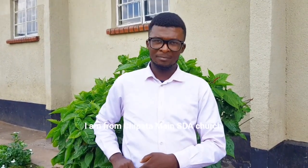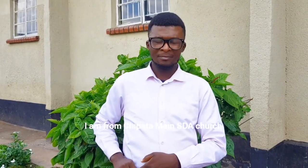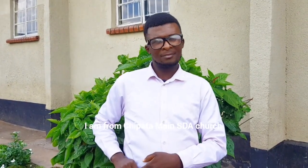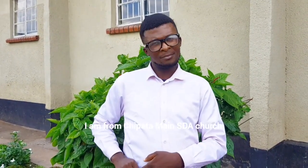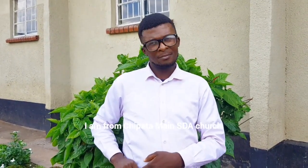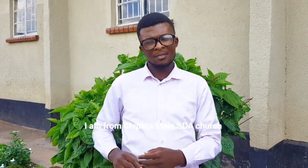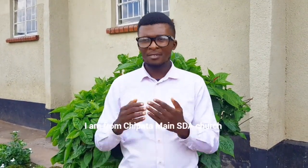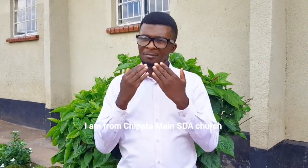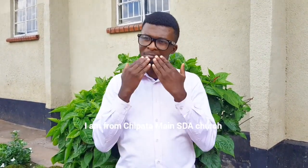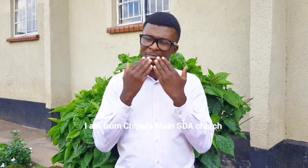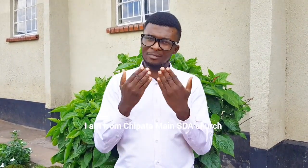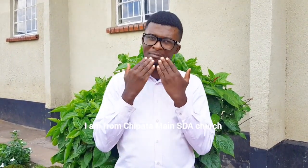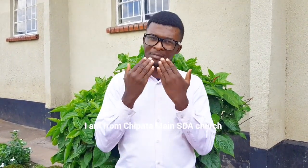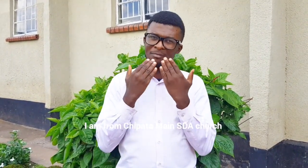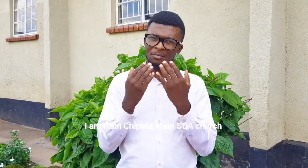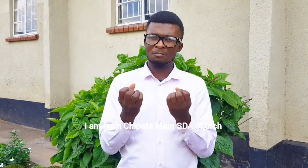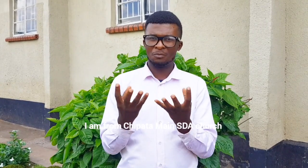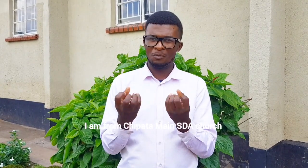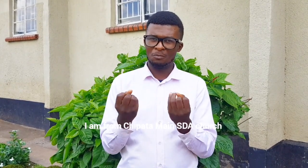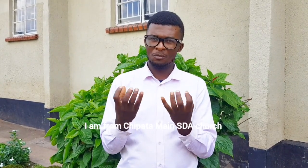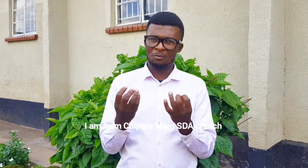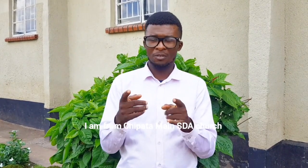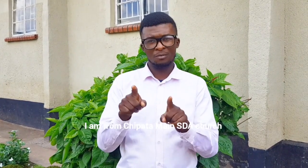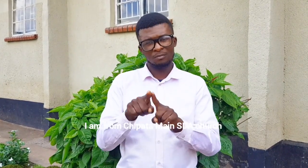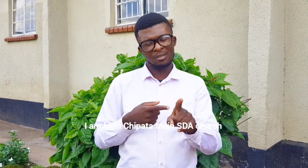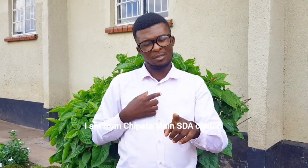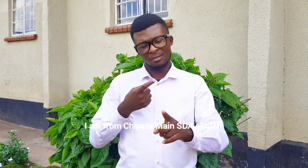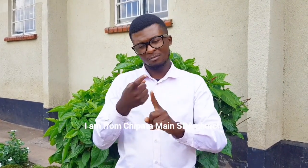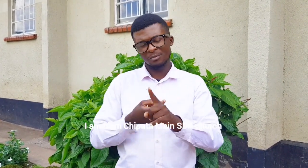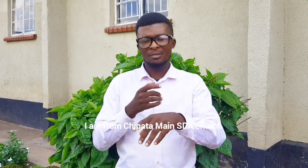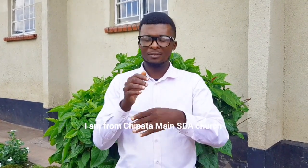In sign language, that is my sign. Thank you very much.